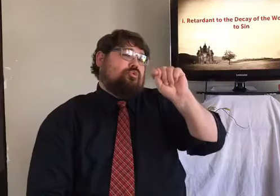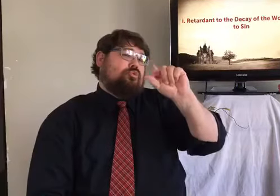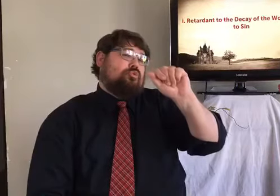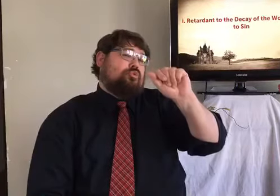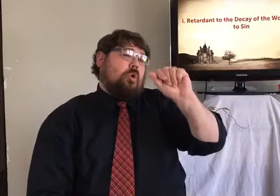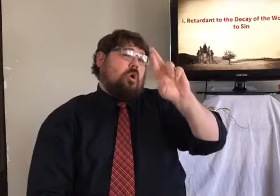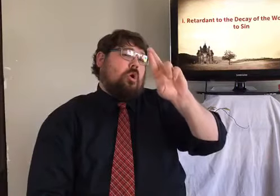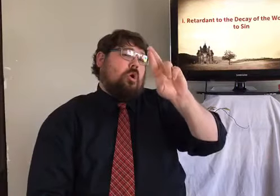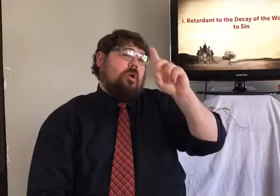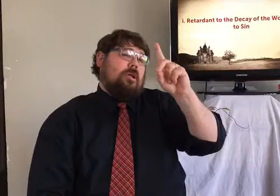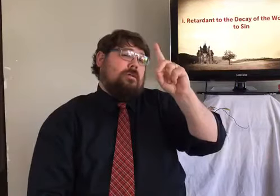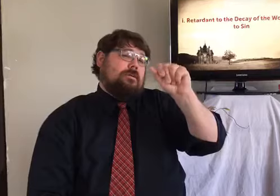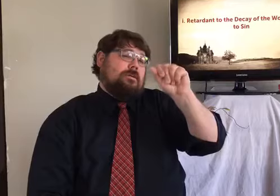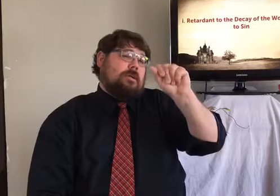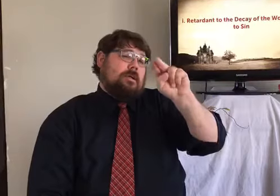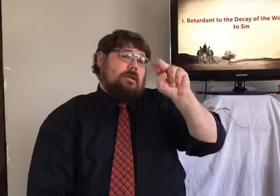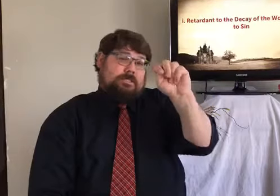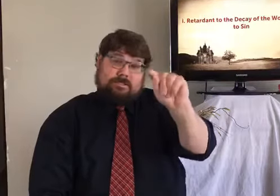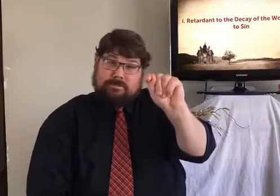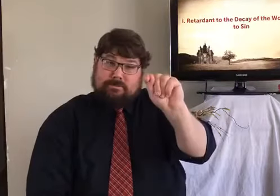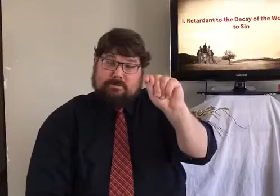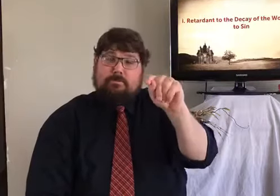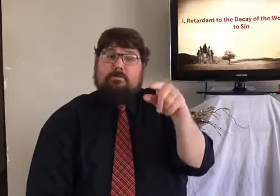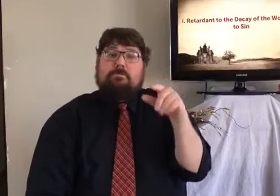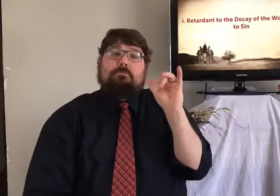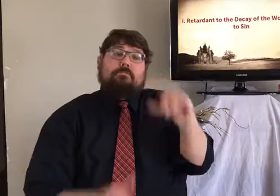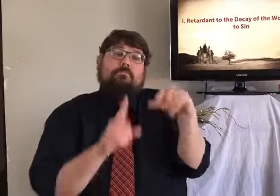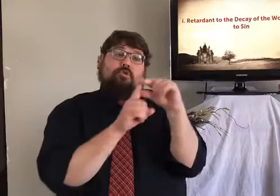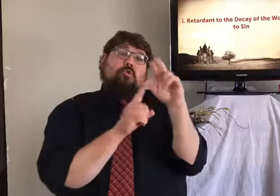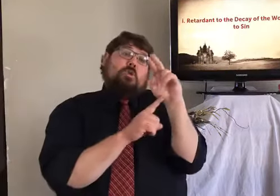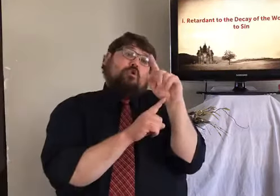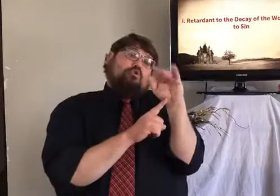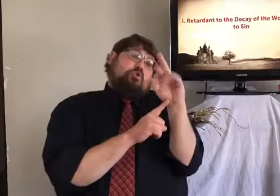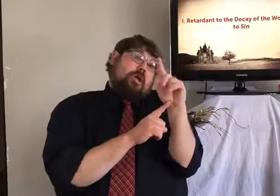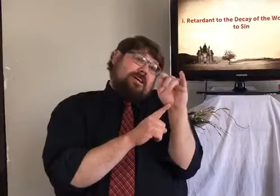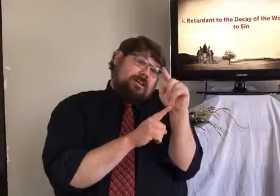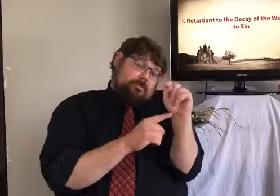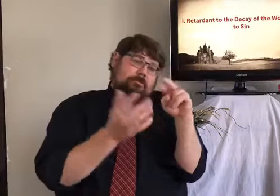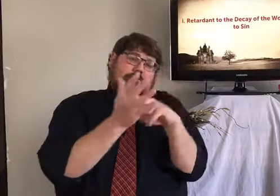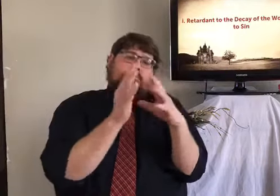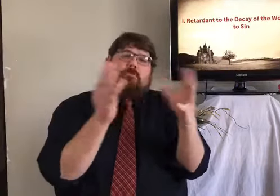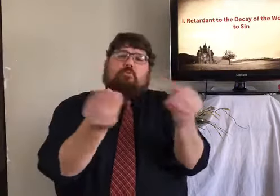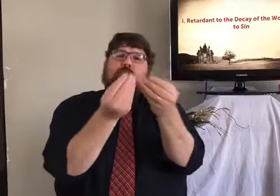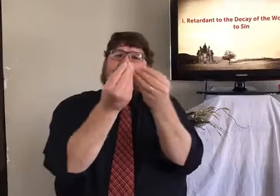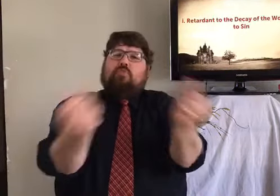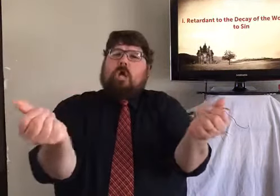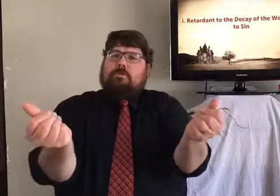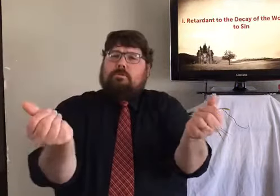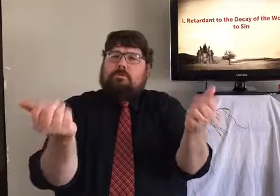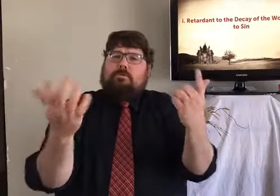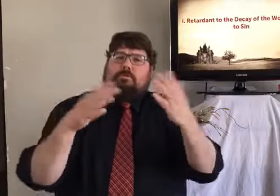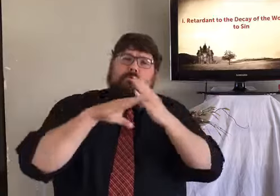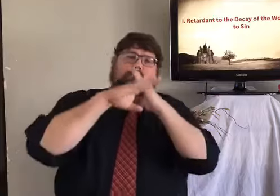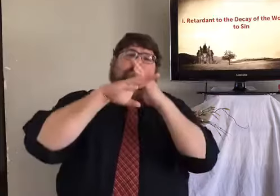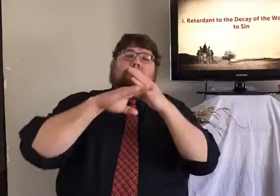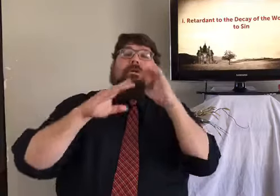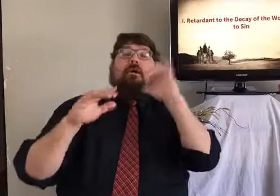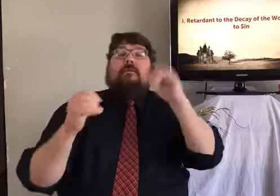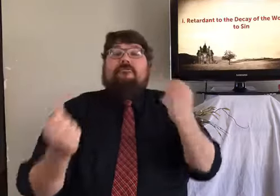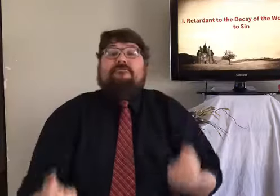The word retardant here is a word that means to